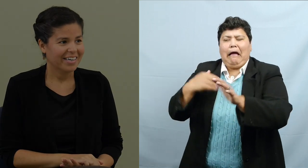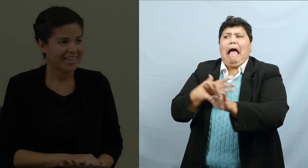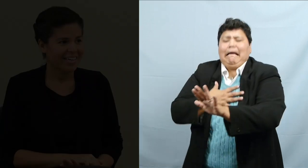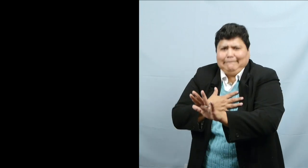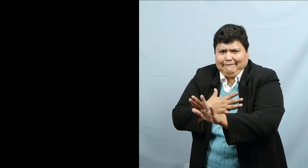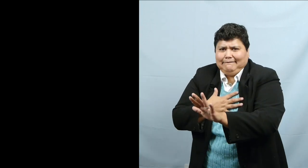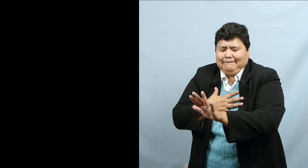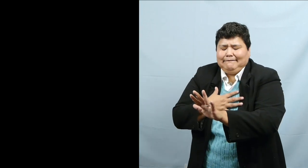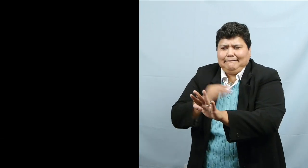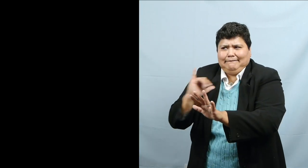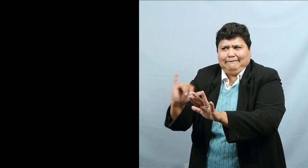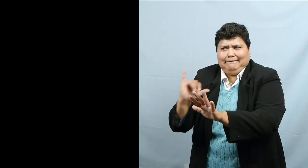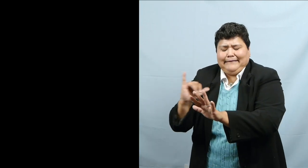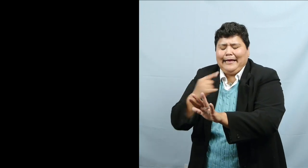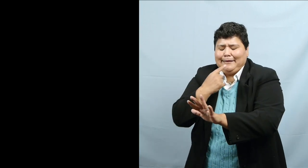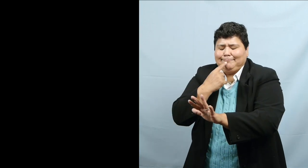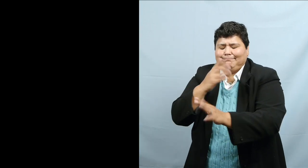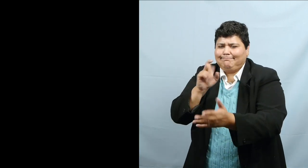Yeah.